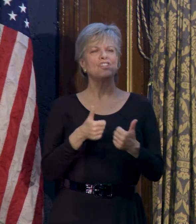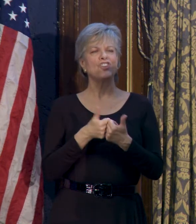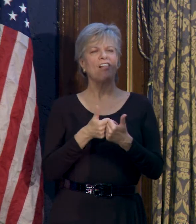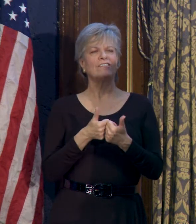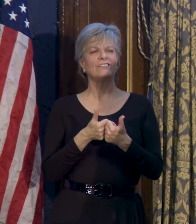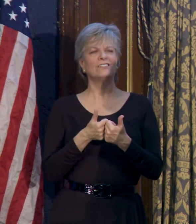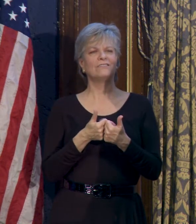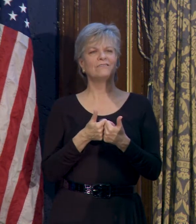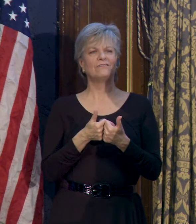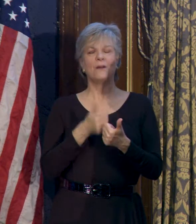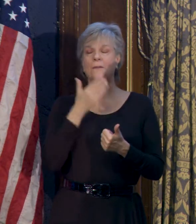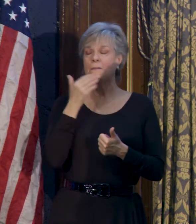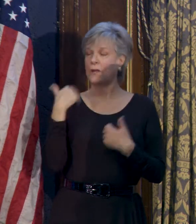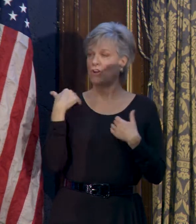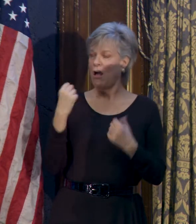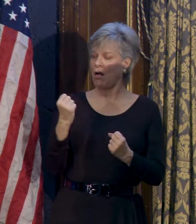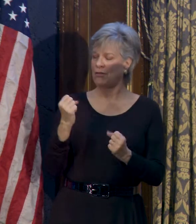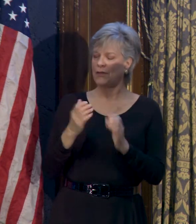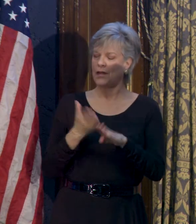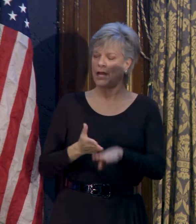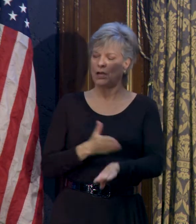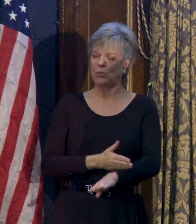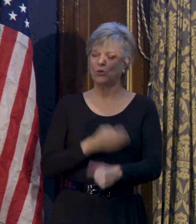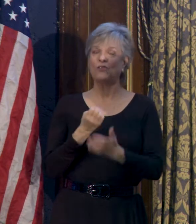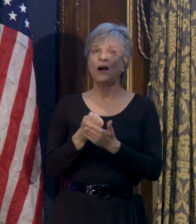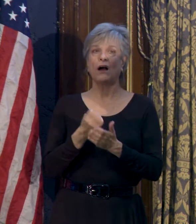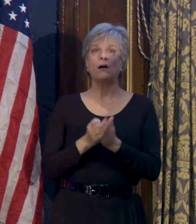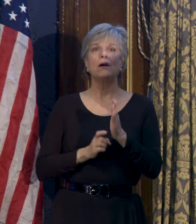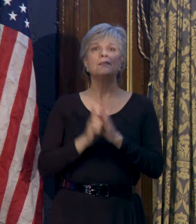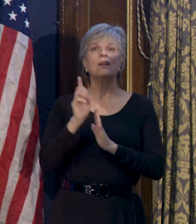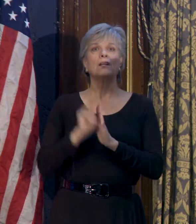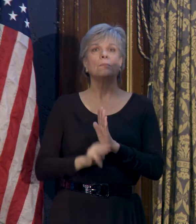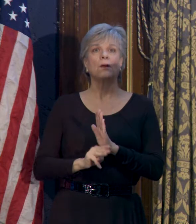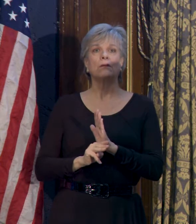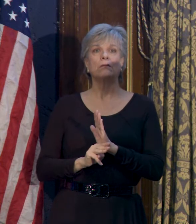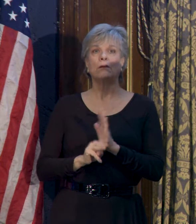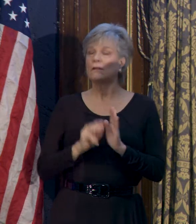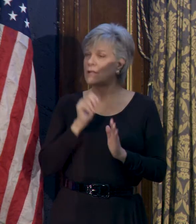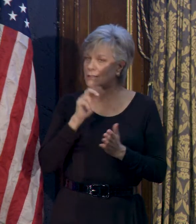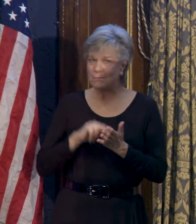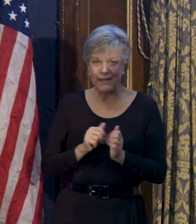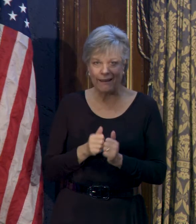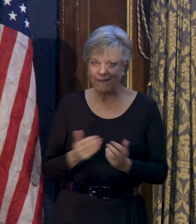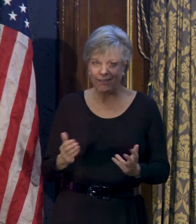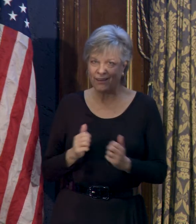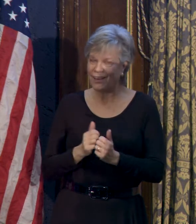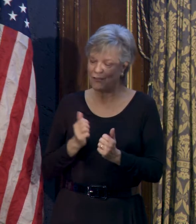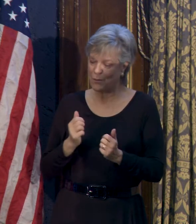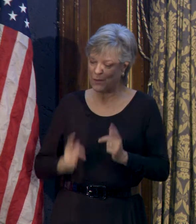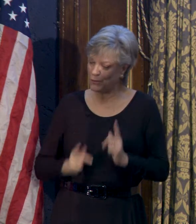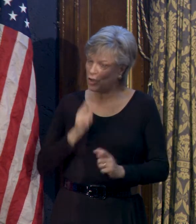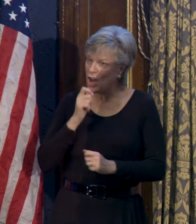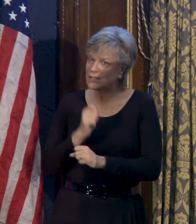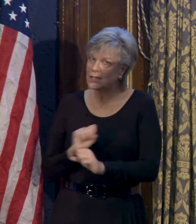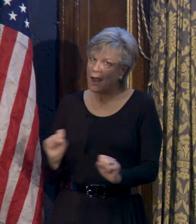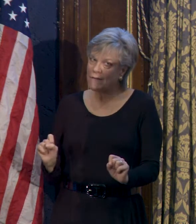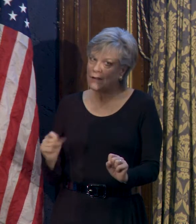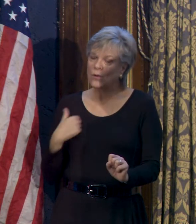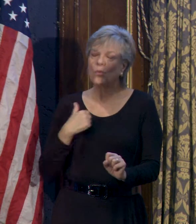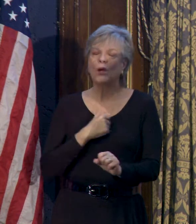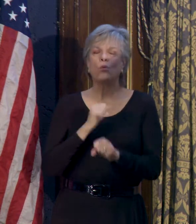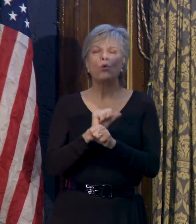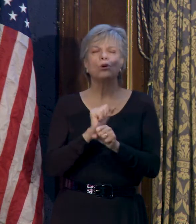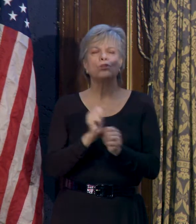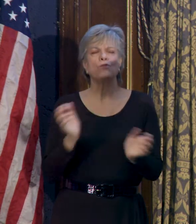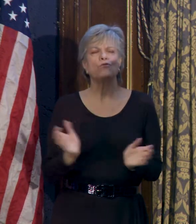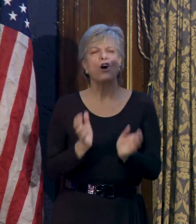Better health and improved economic development means little if our residents are not safe. So we will work to foster safe